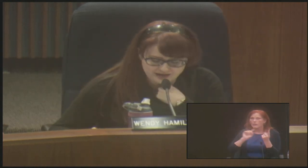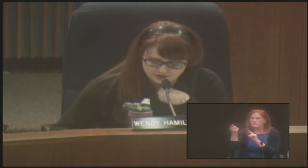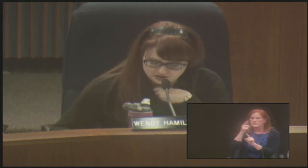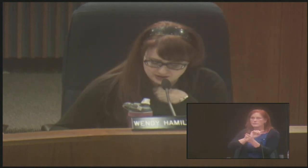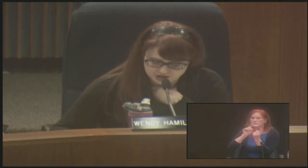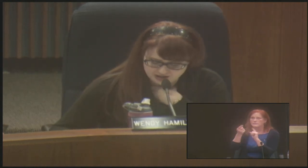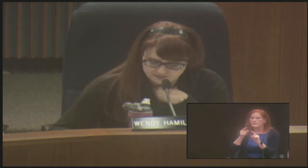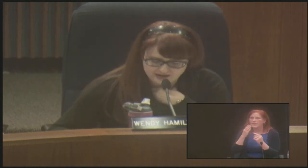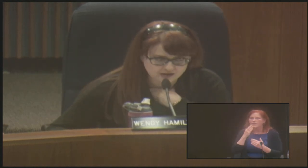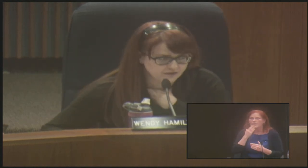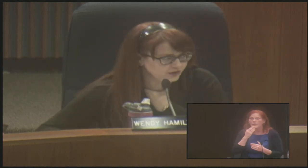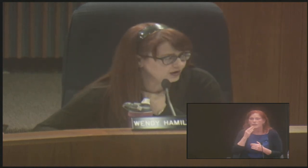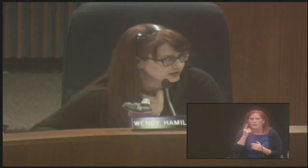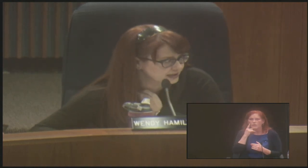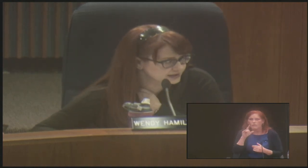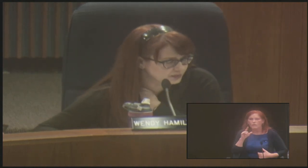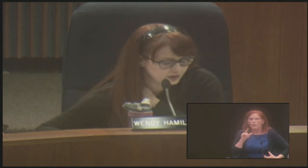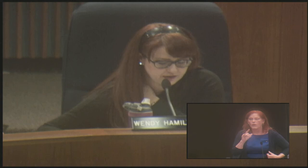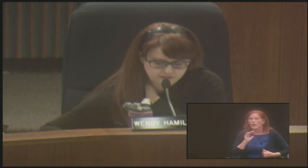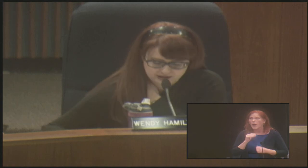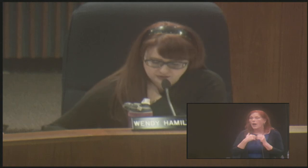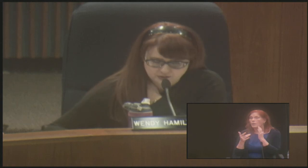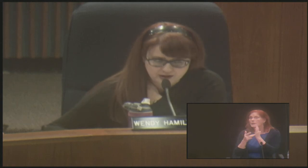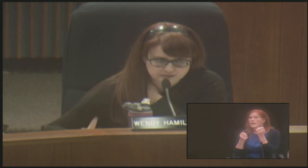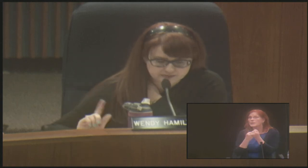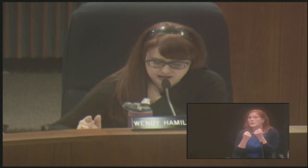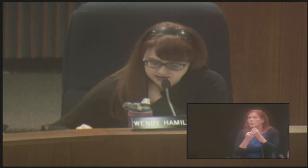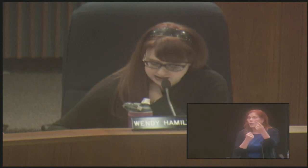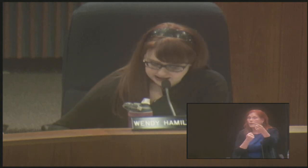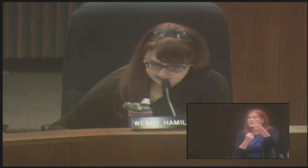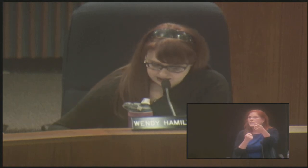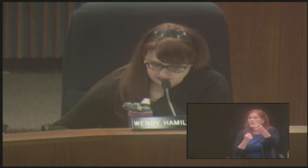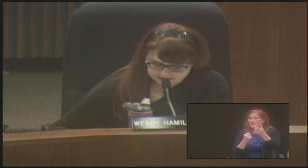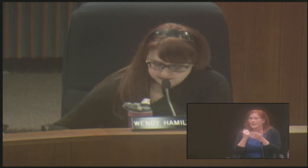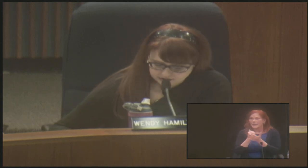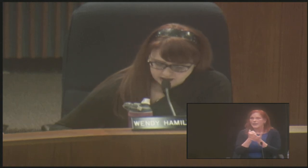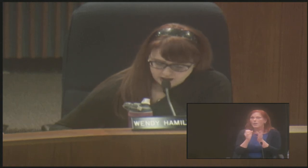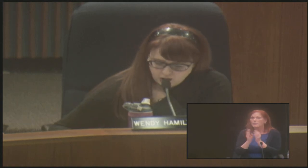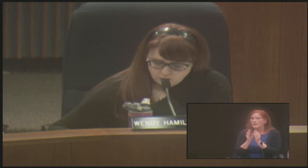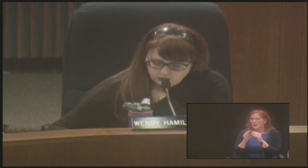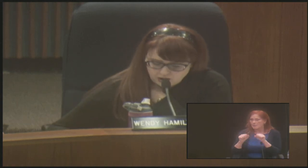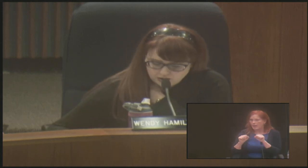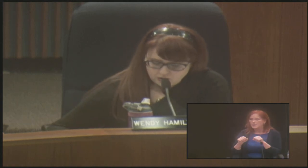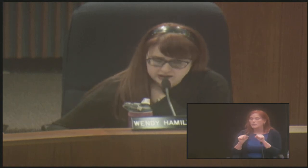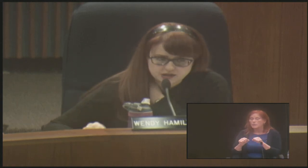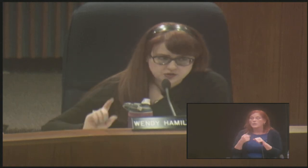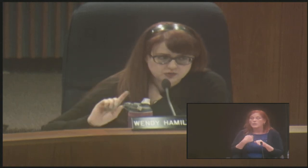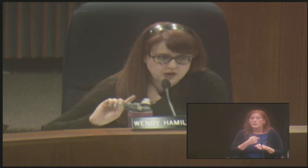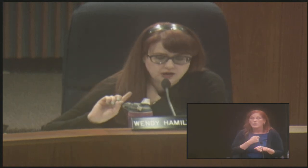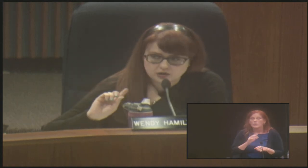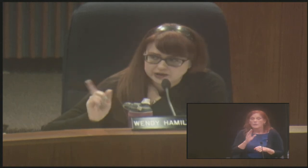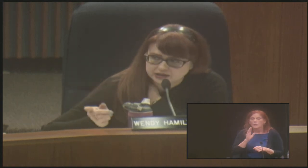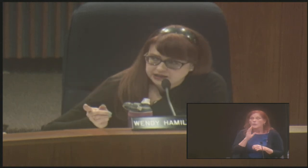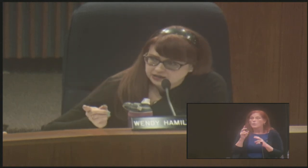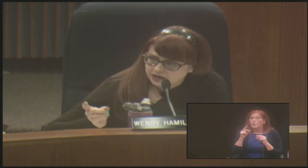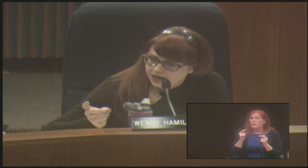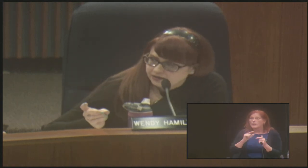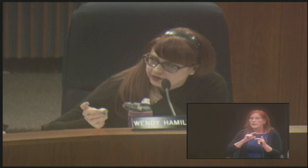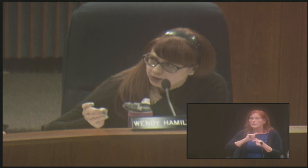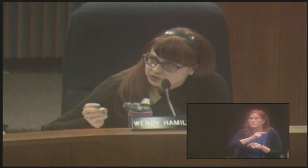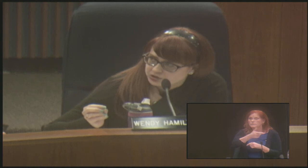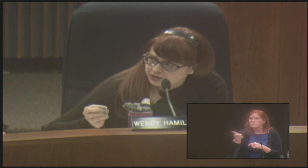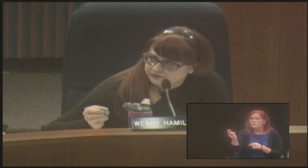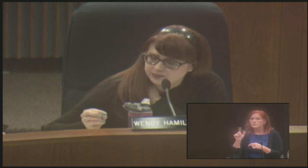today. So thank you so much. Um, thank you for our tech support, everybody who helped make today's meeting possible. We are going to, uh, quickly